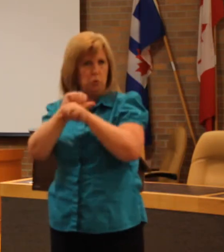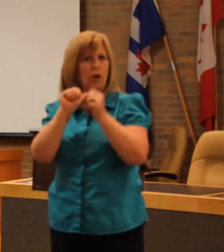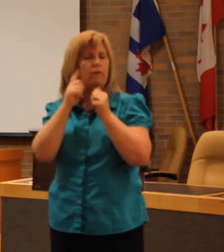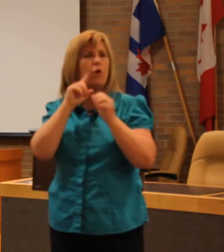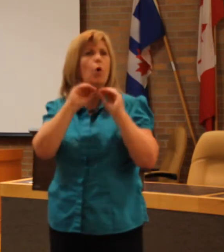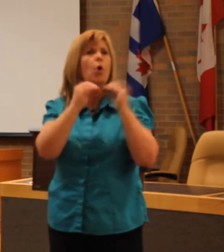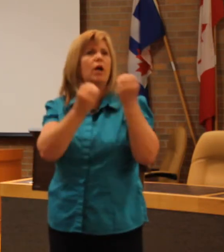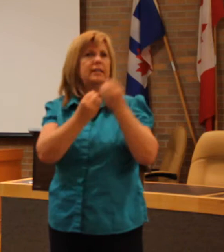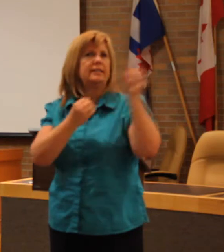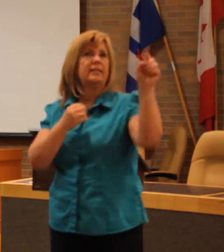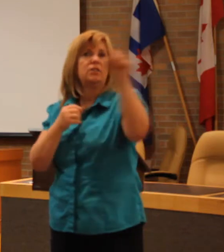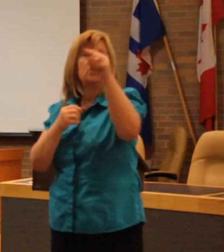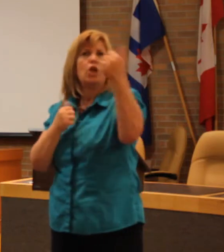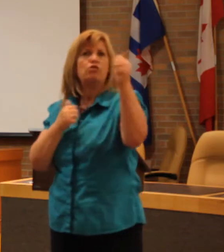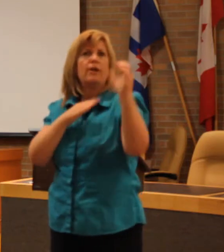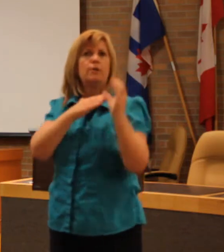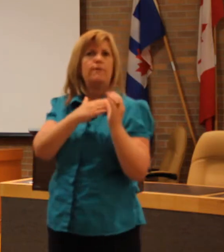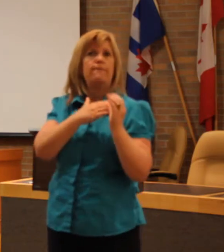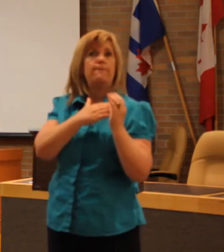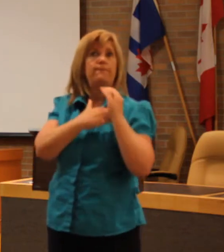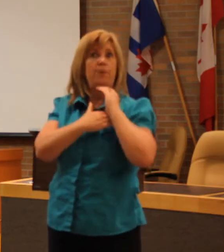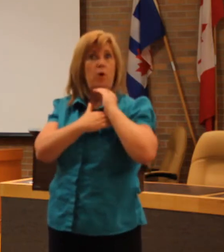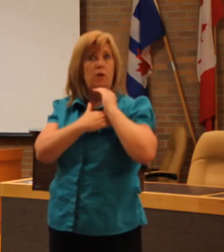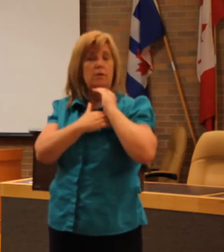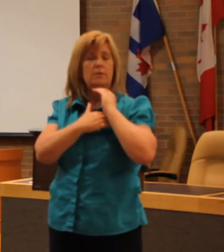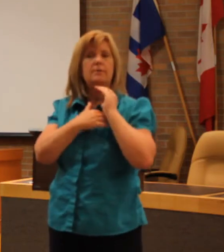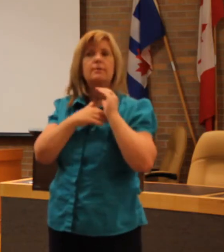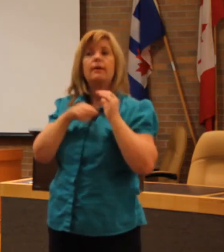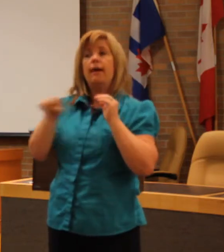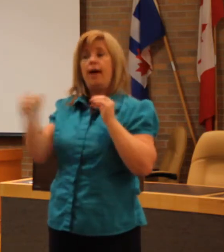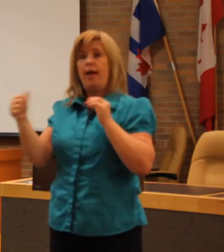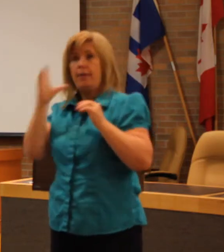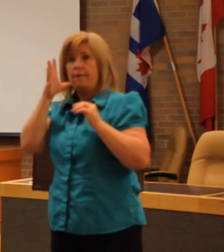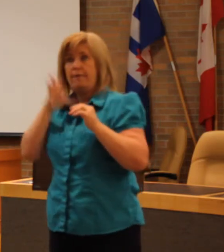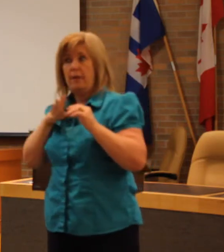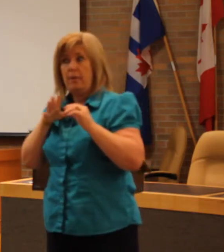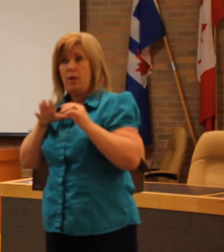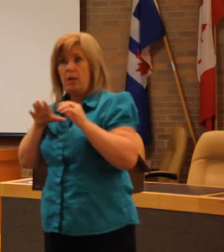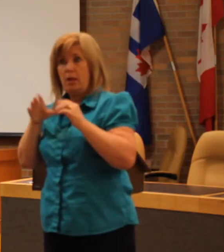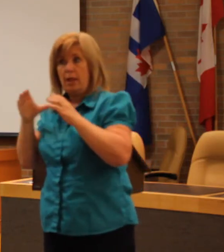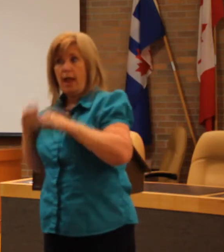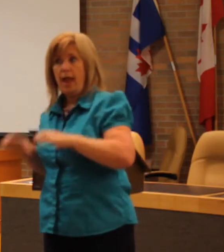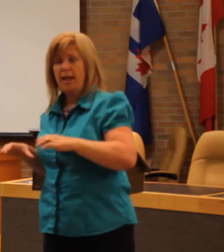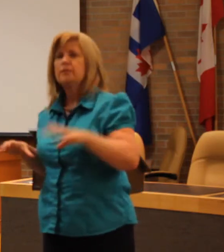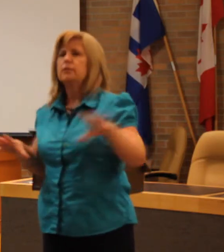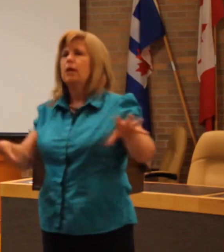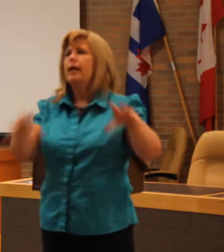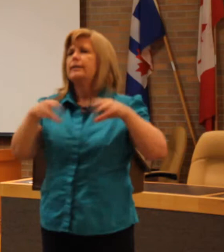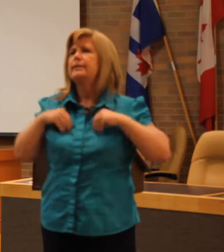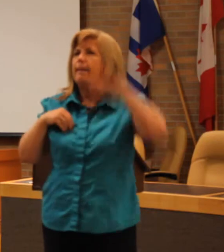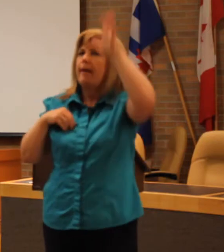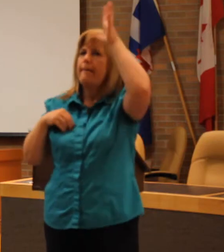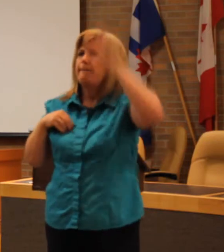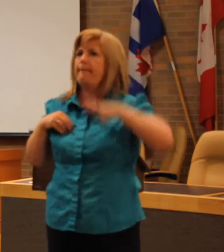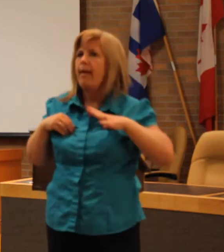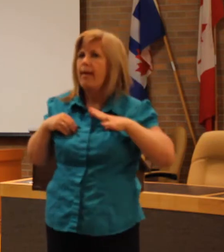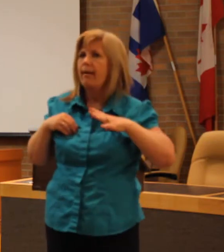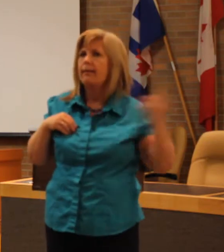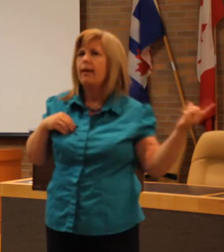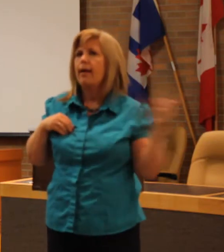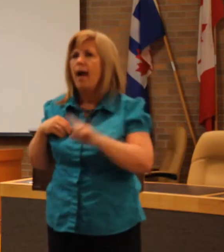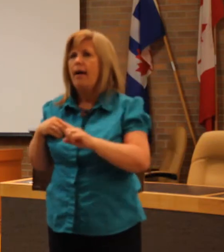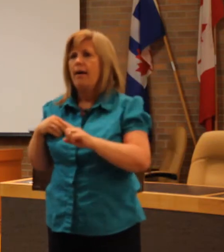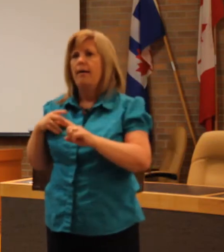try to force me and other female clients to work with male caregivers, to work with male personal support workers,